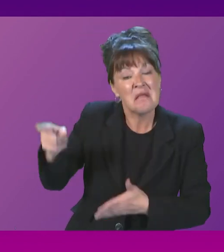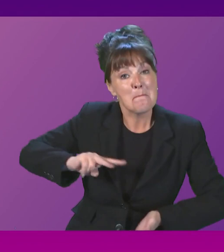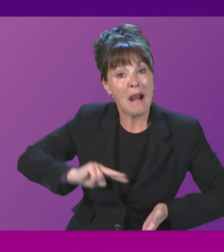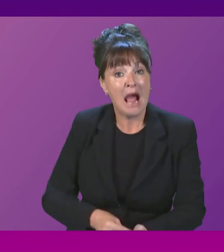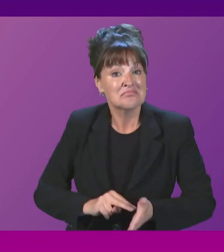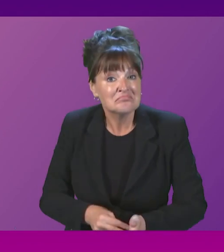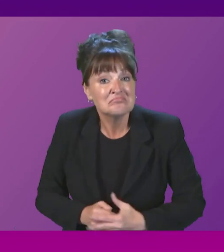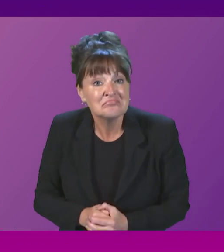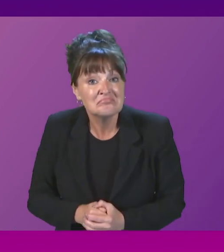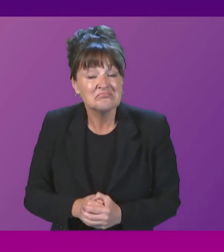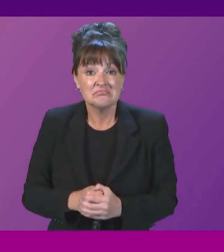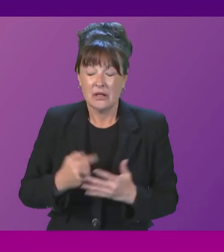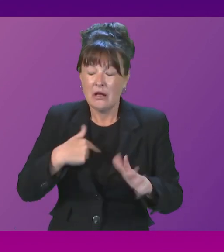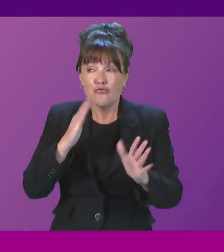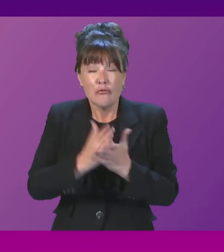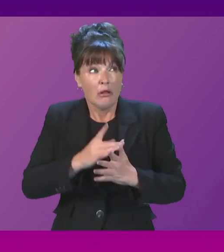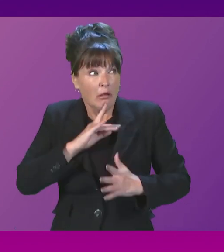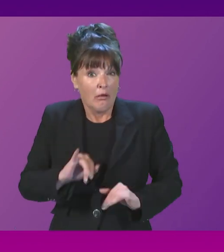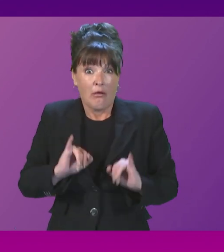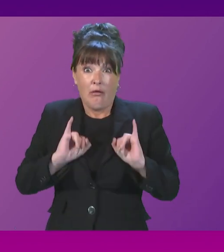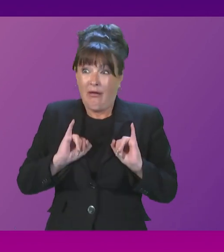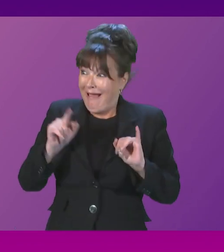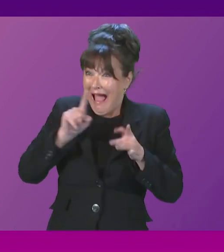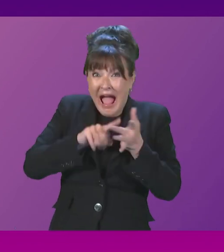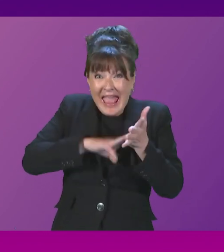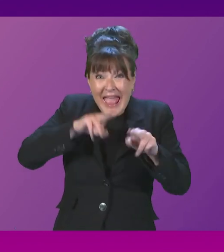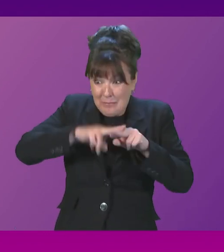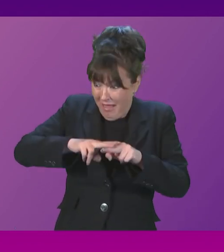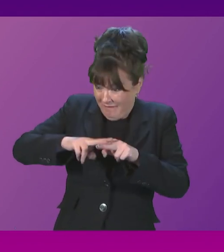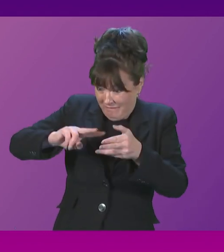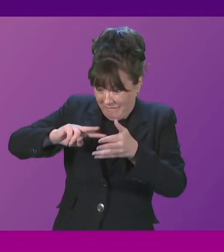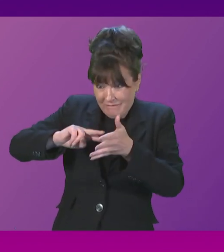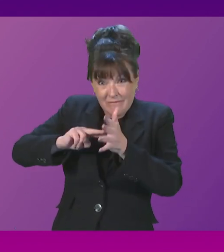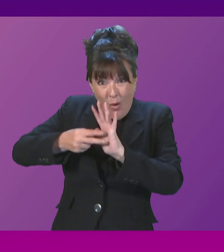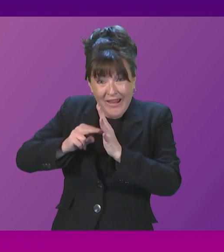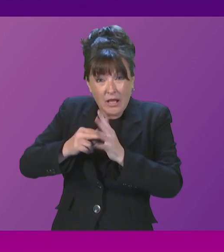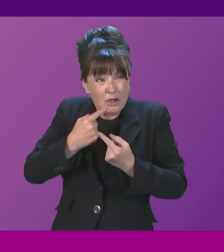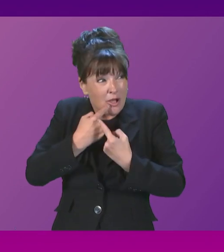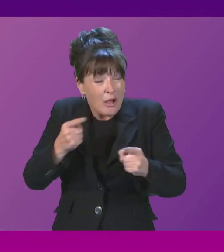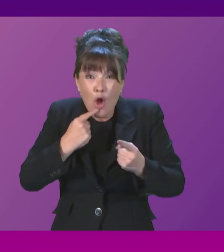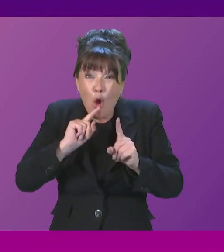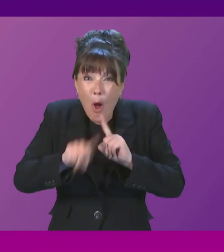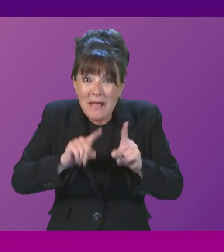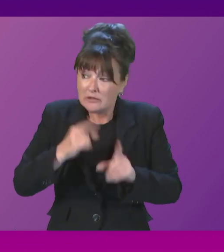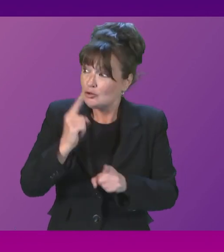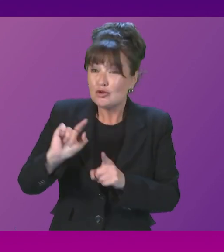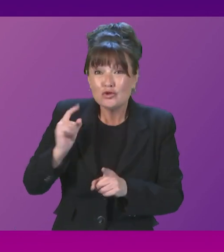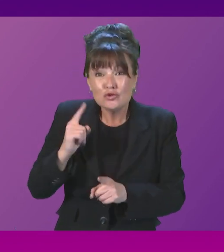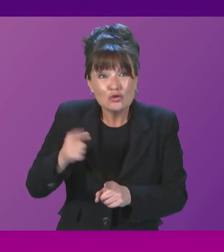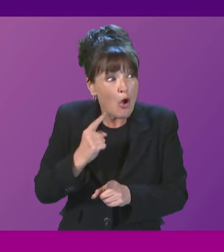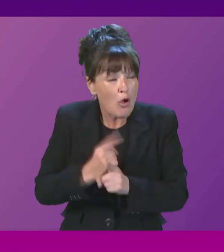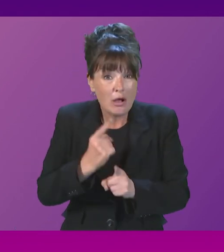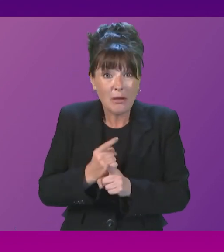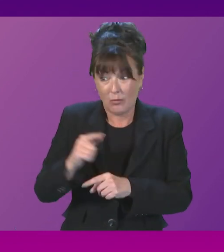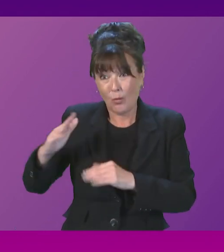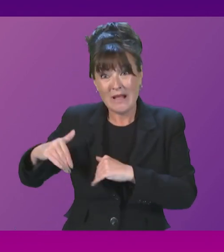to hear comments from the IMF like that about a G7 country. But the comments from others are just